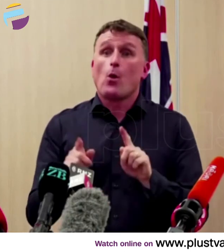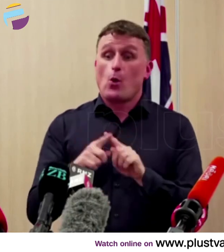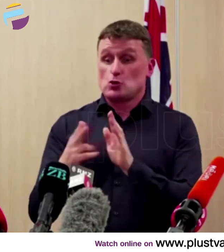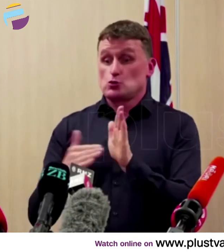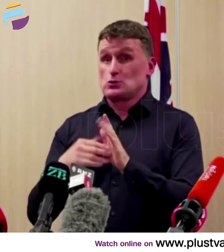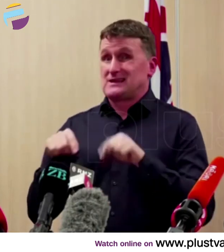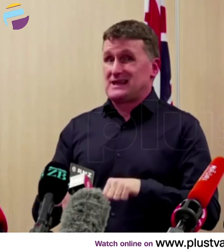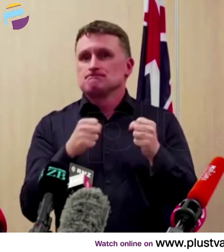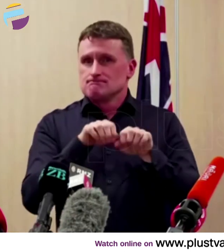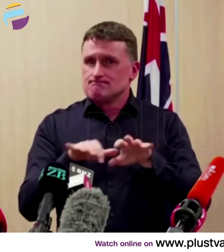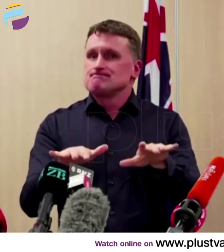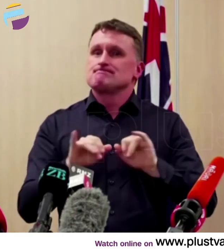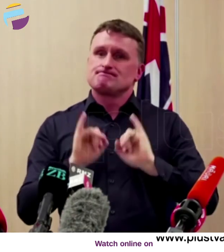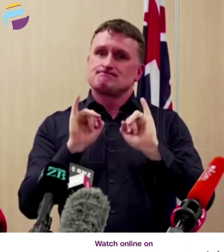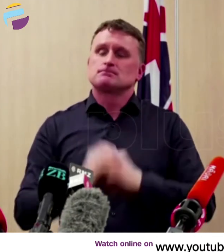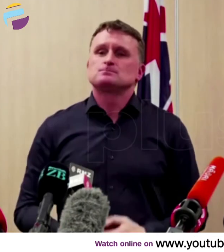Australia.